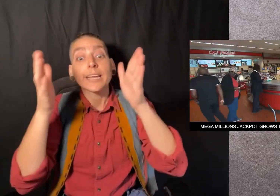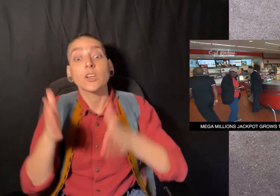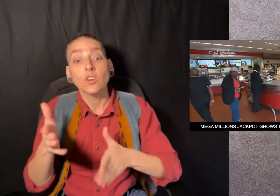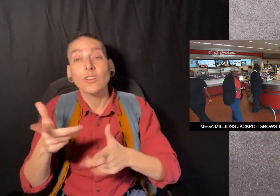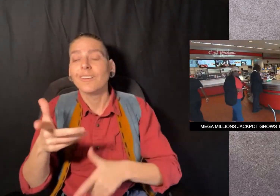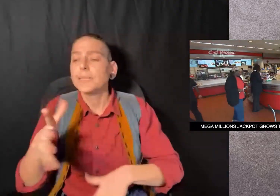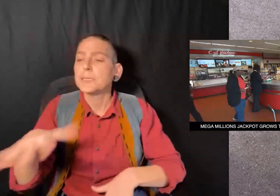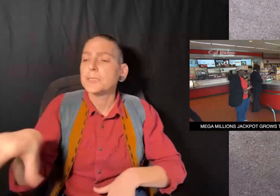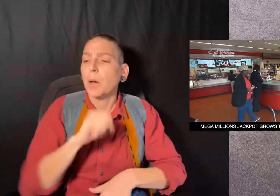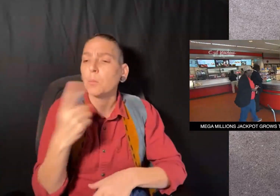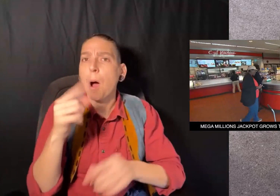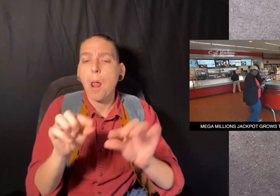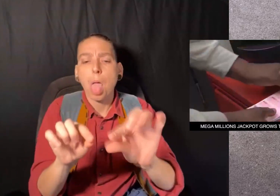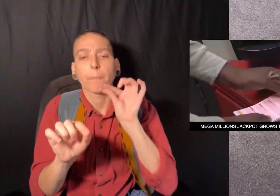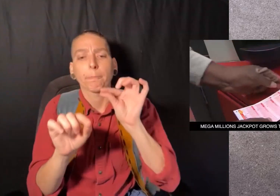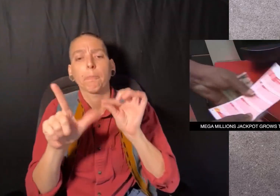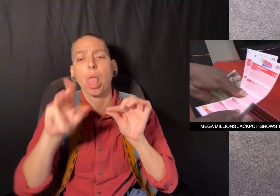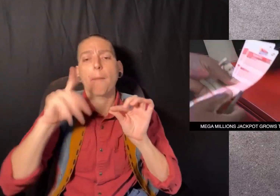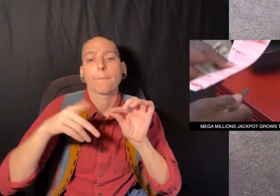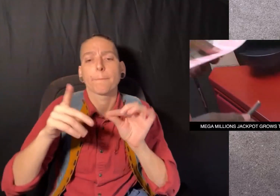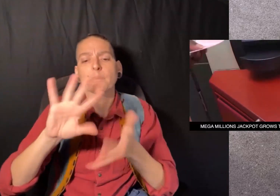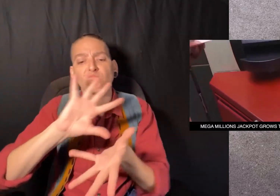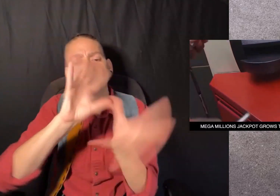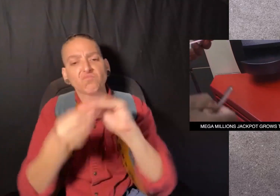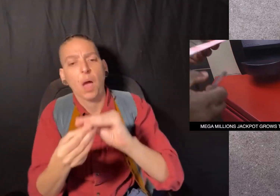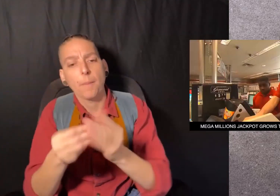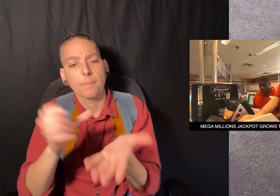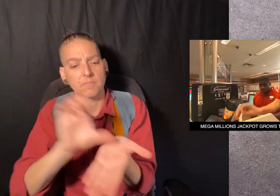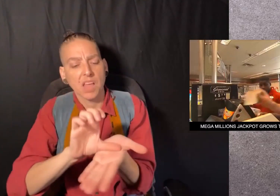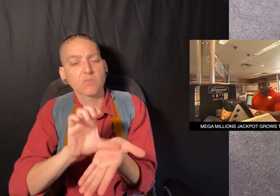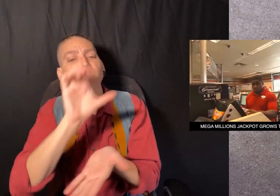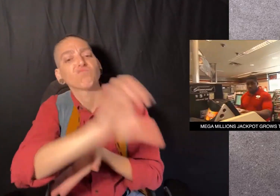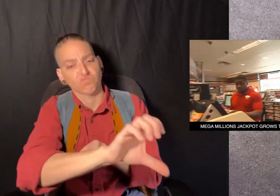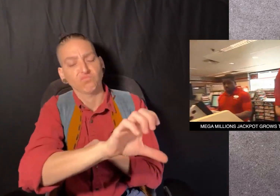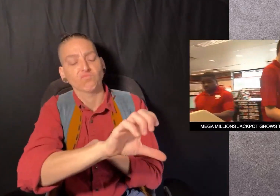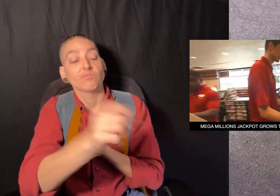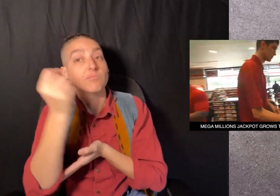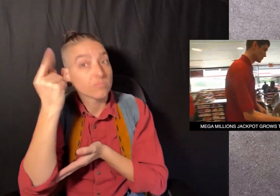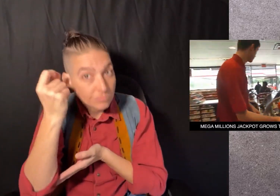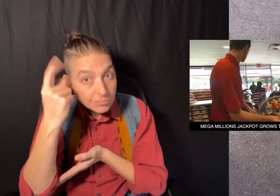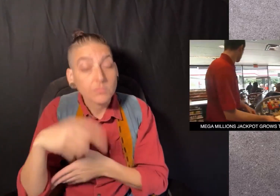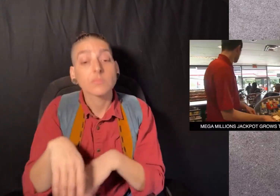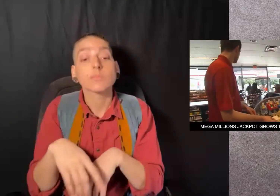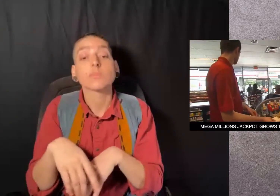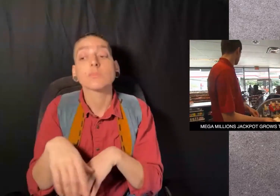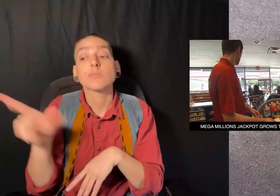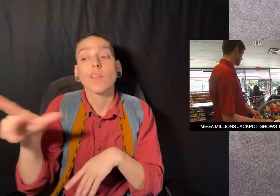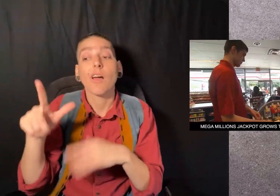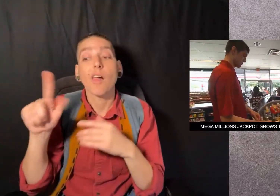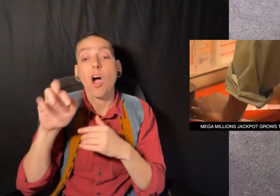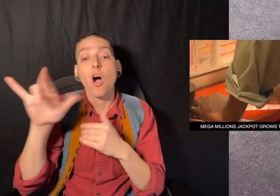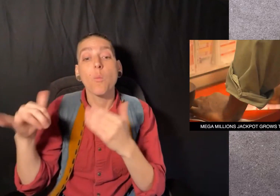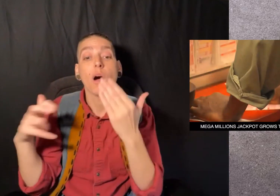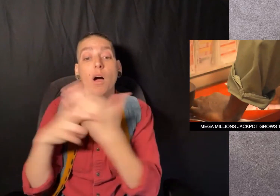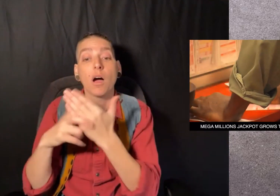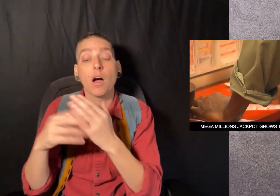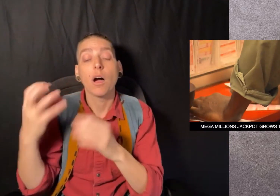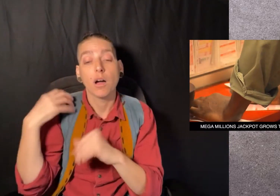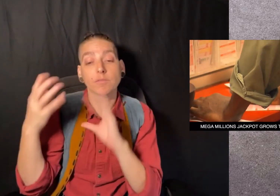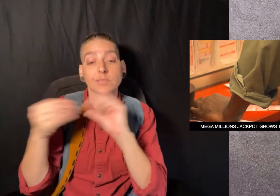Typically winners take the one lump sum cash payout. But, lottery officials say this huge jackpot